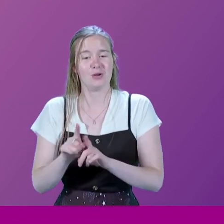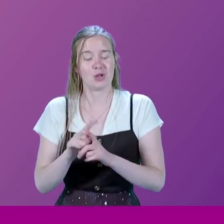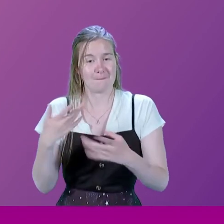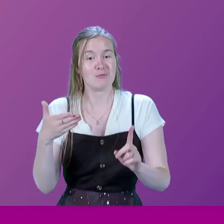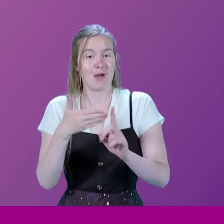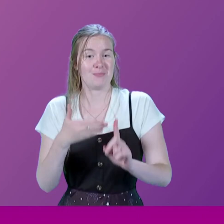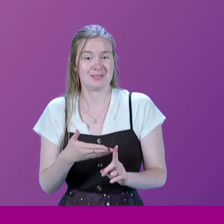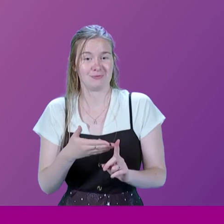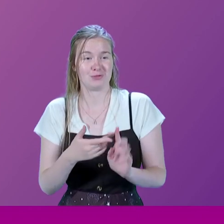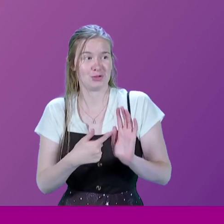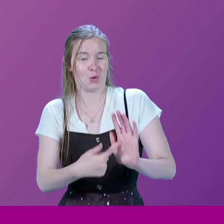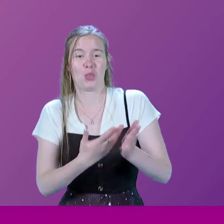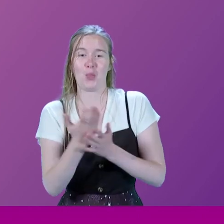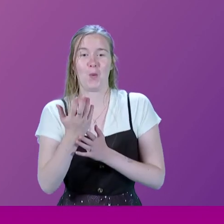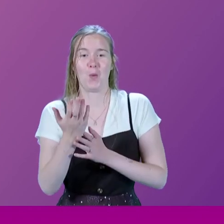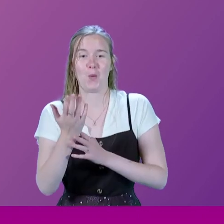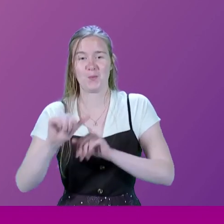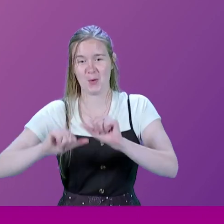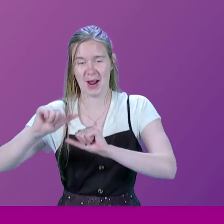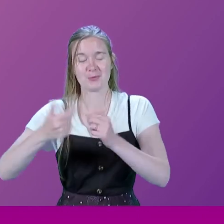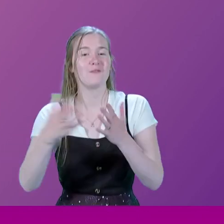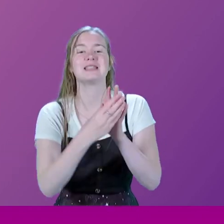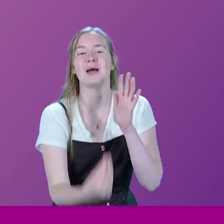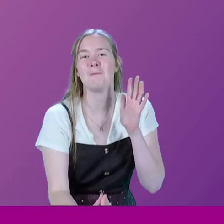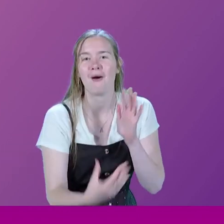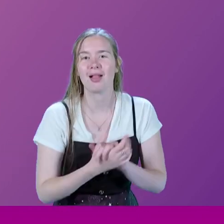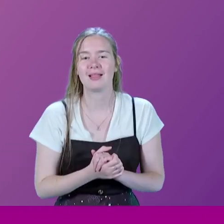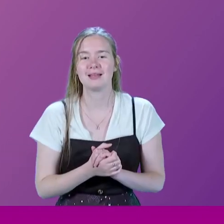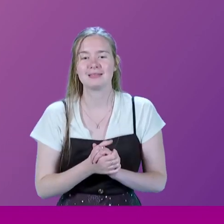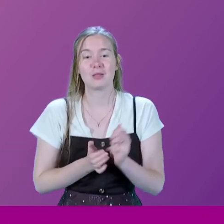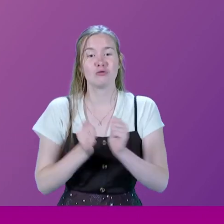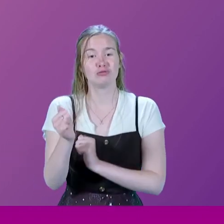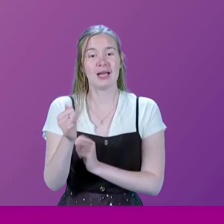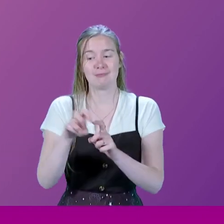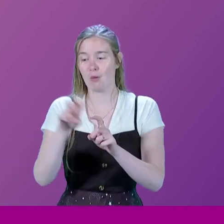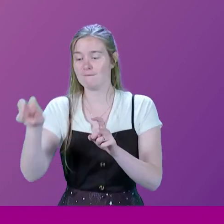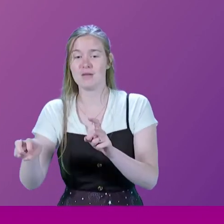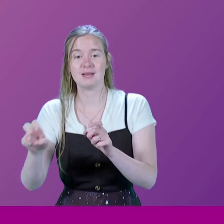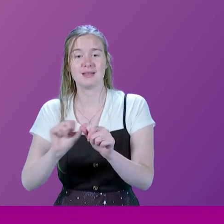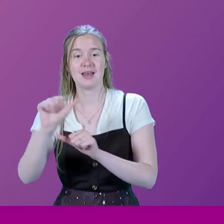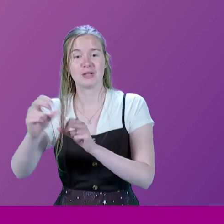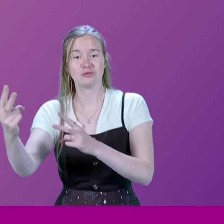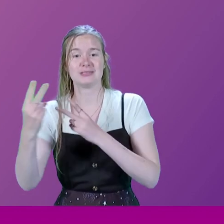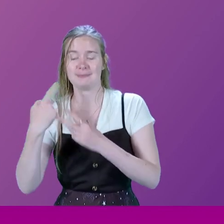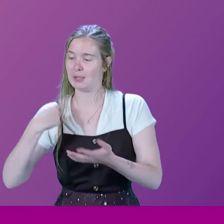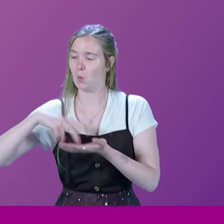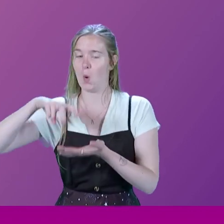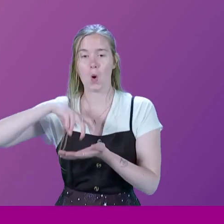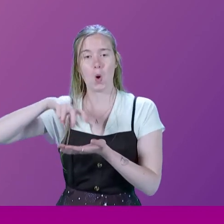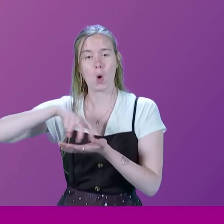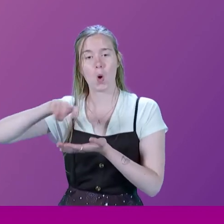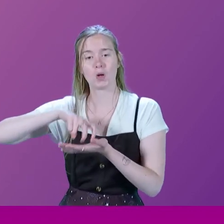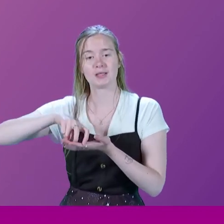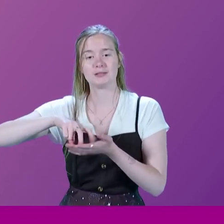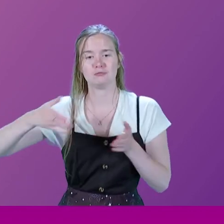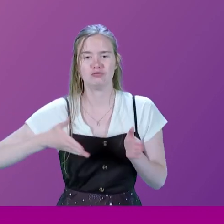represented in my programs. So, for example, I get off a train and the next thing you see is me walking up